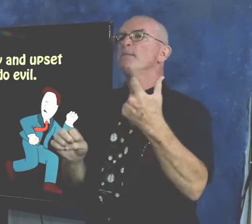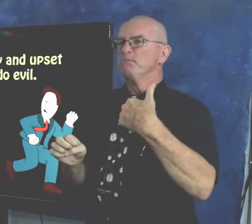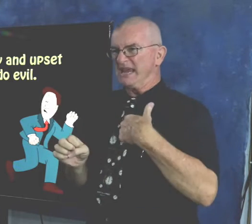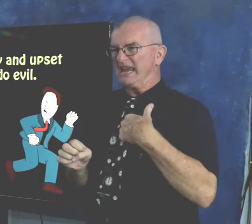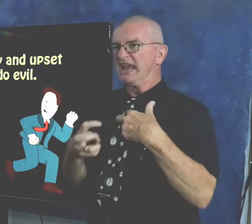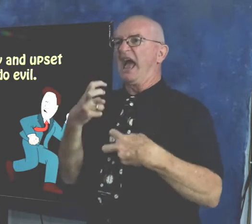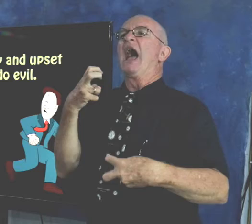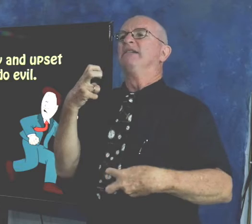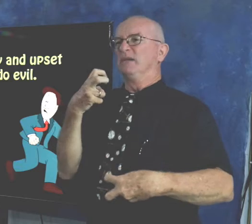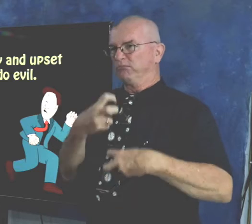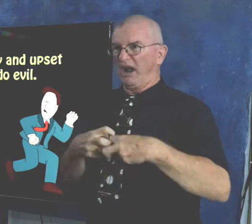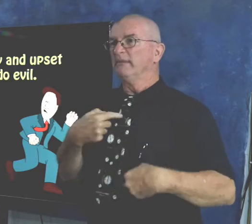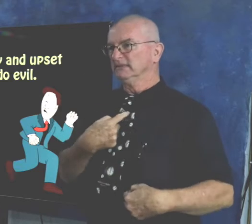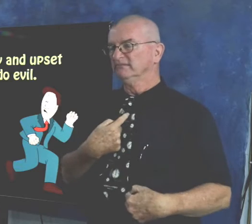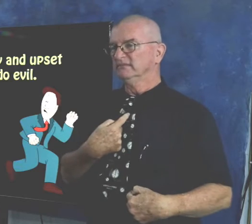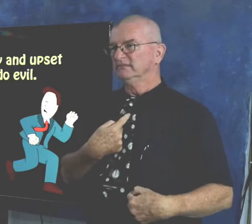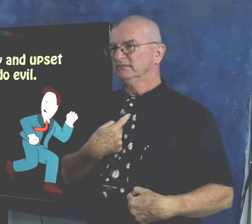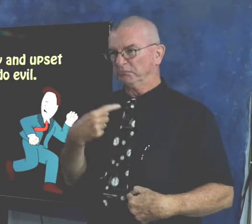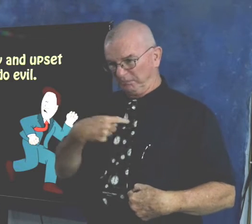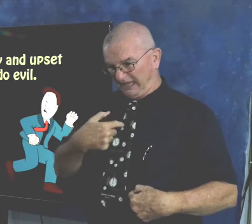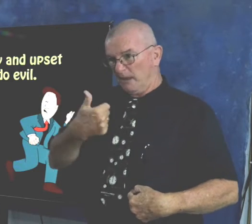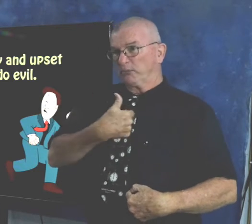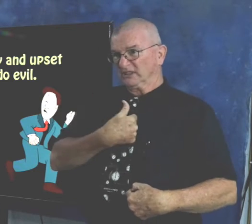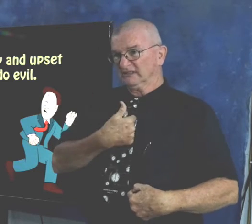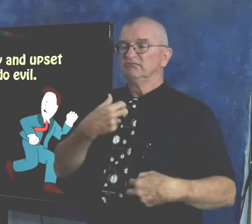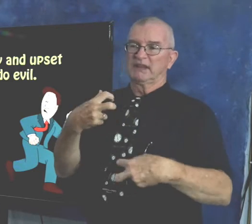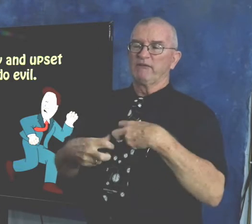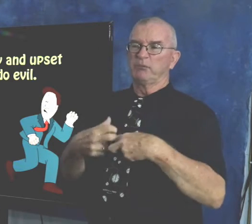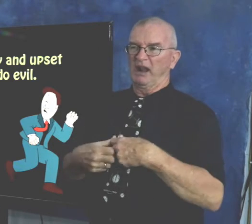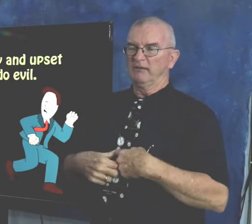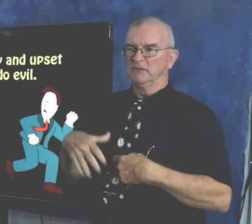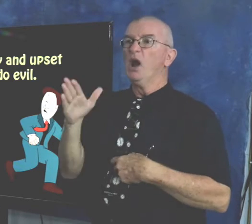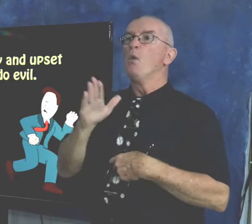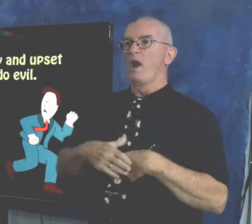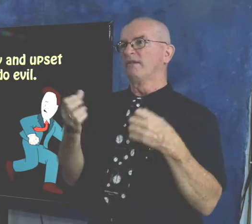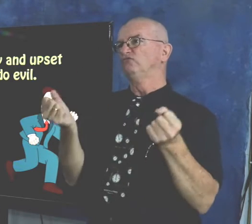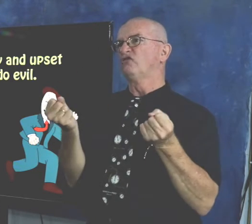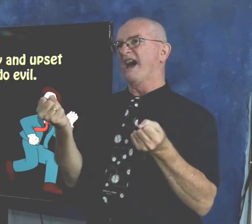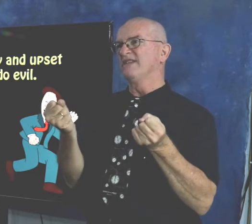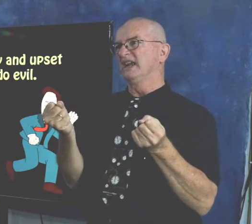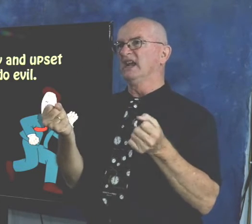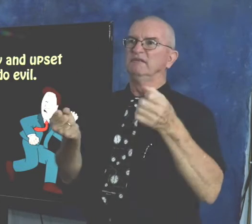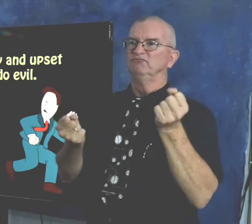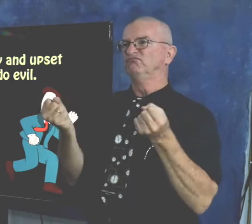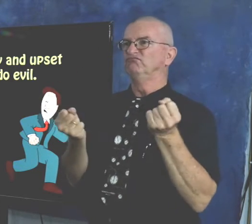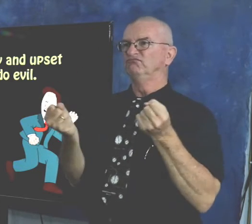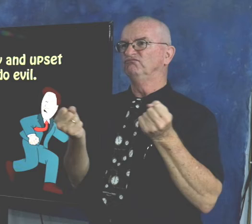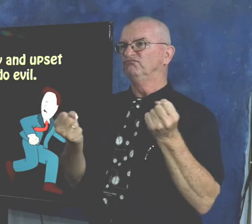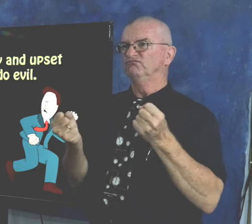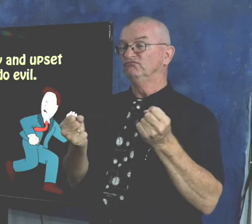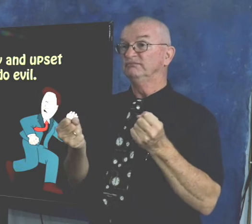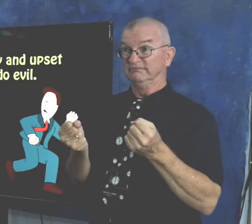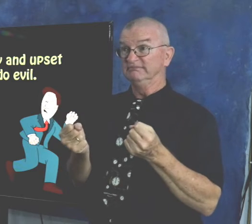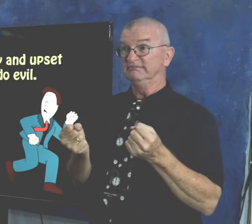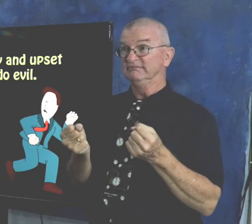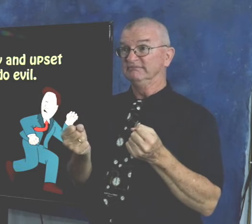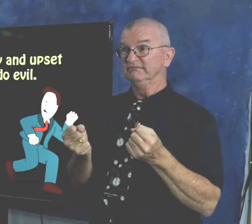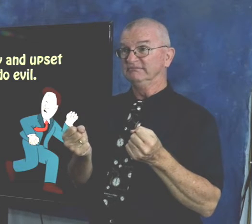For example, myself, I have a problem. I have a problem when I'm driving. I'm driving